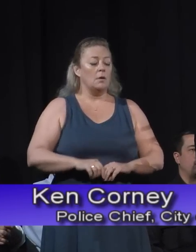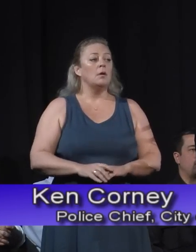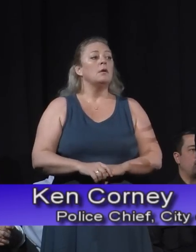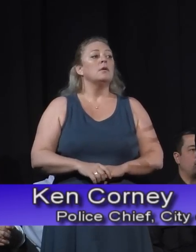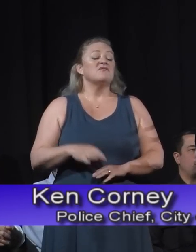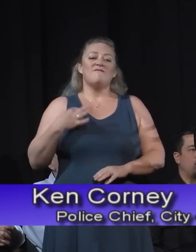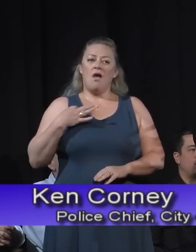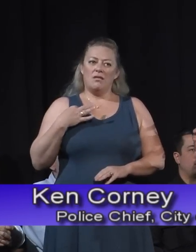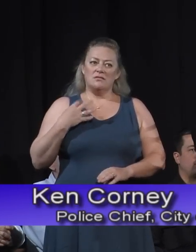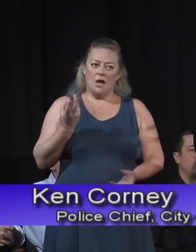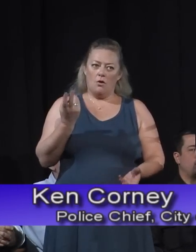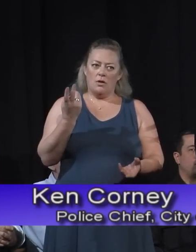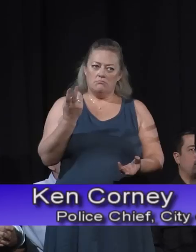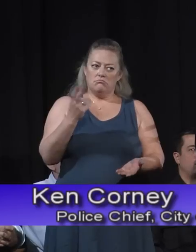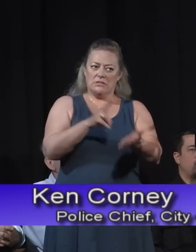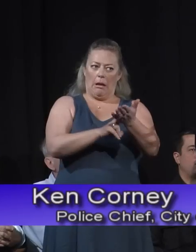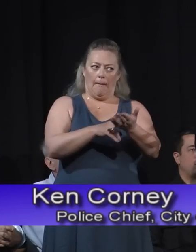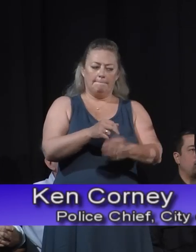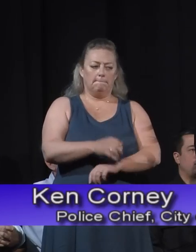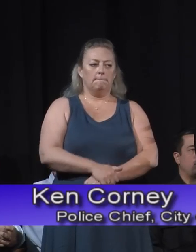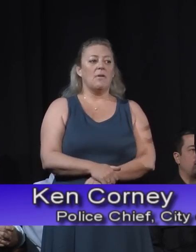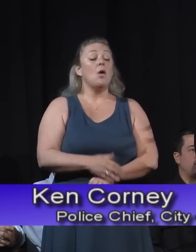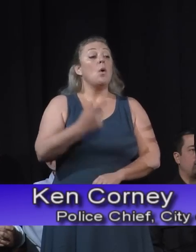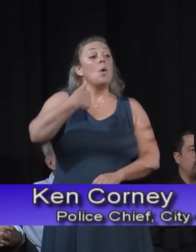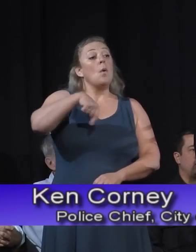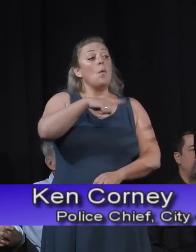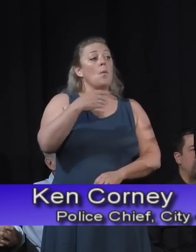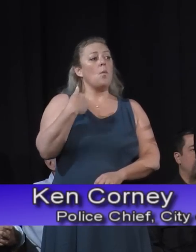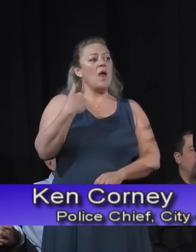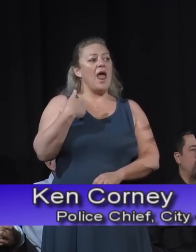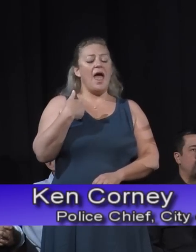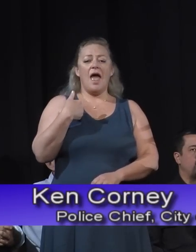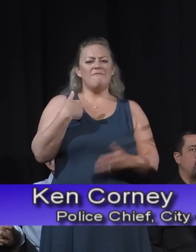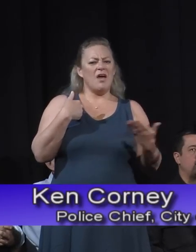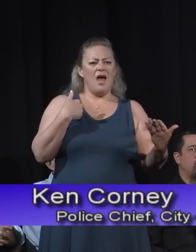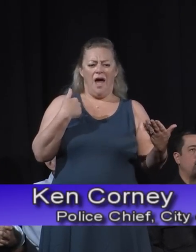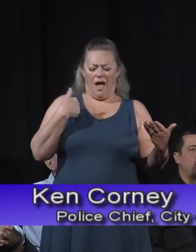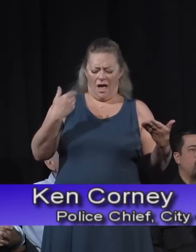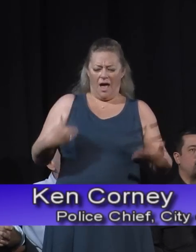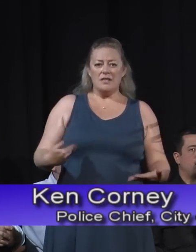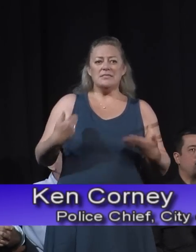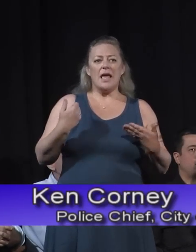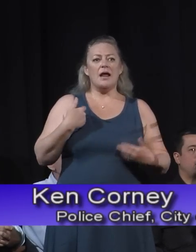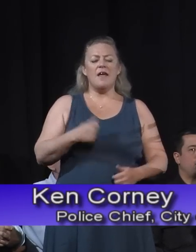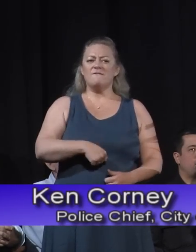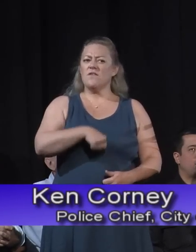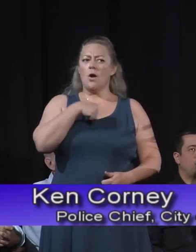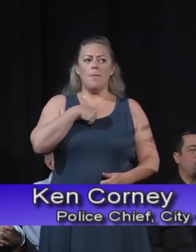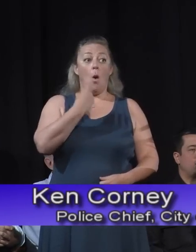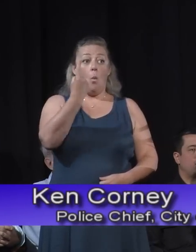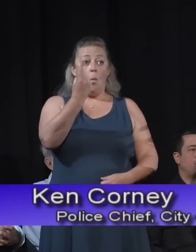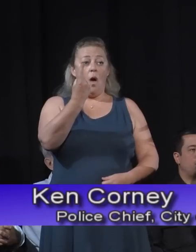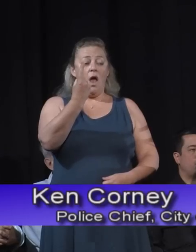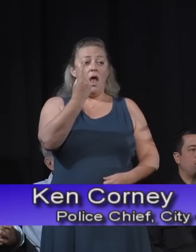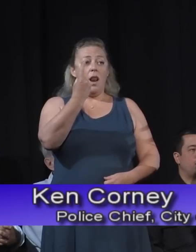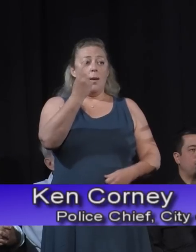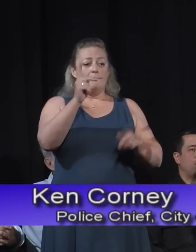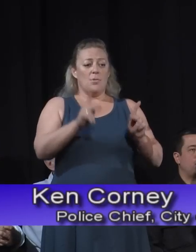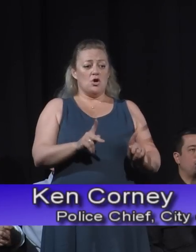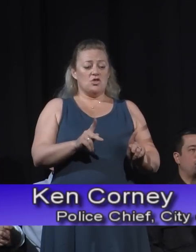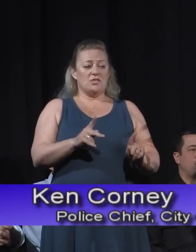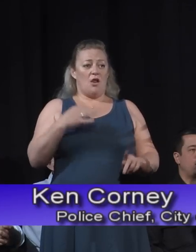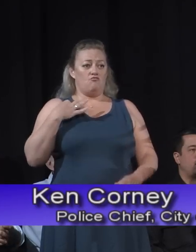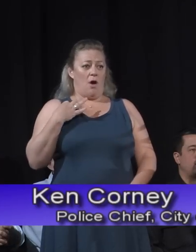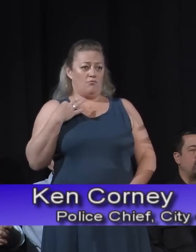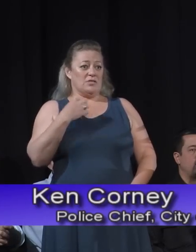were calling officers in. We had the assistance of the Sheriff's Department, and I'm very proud. I stand here before you as one person of the representative of